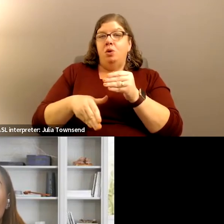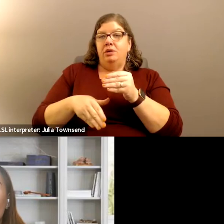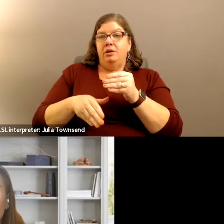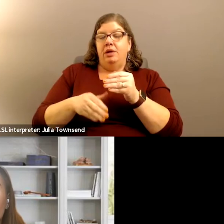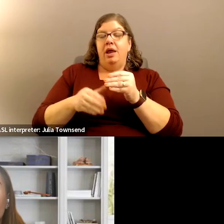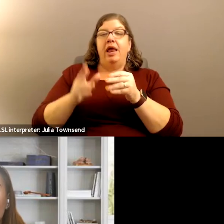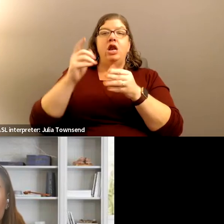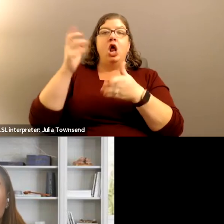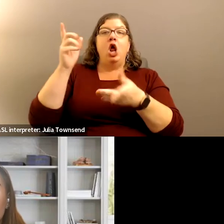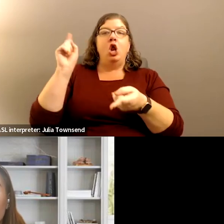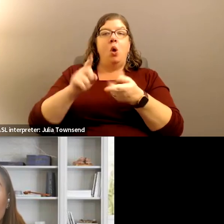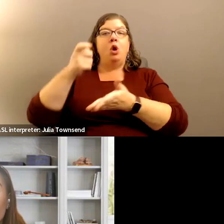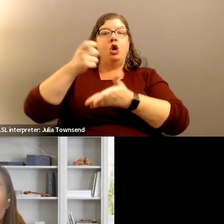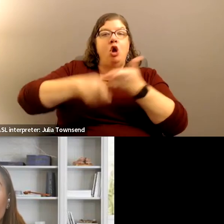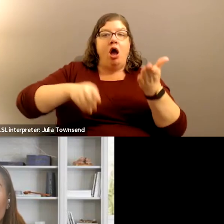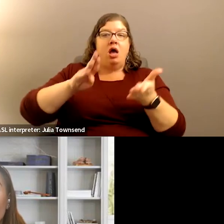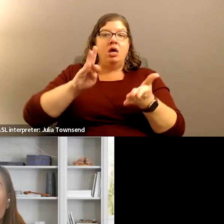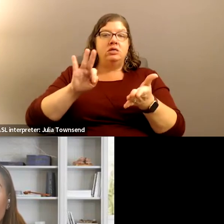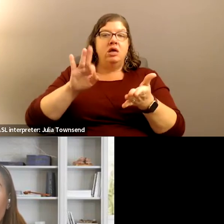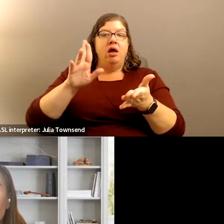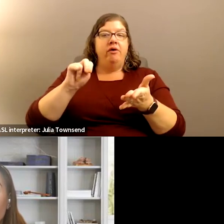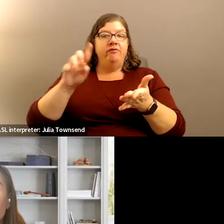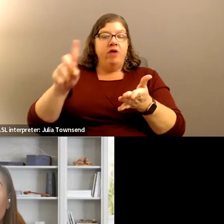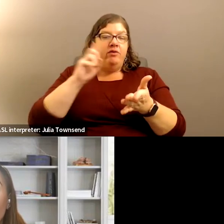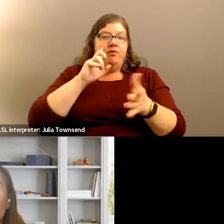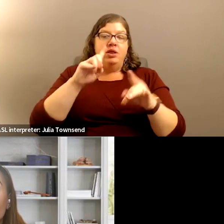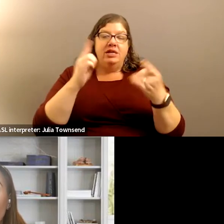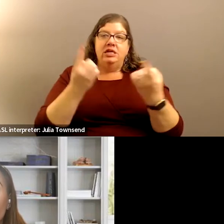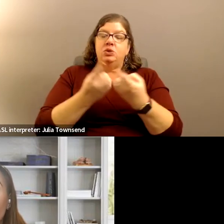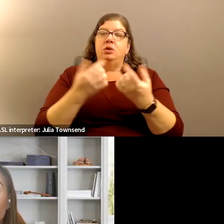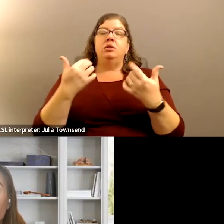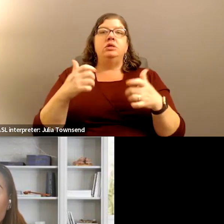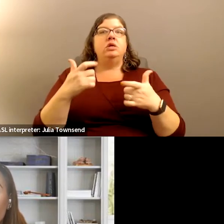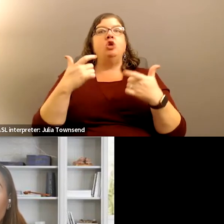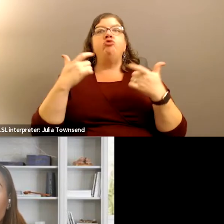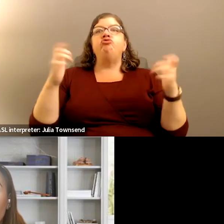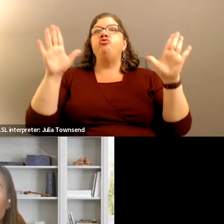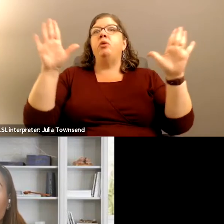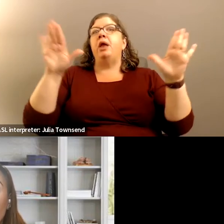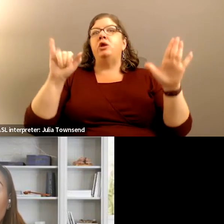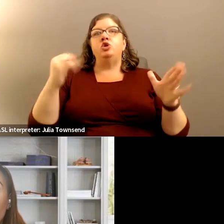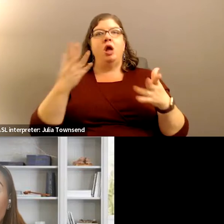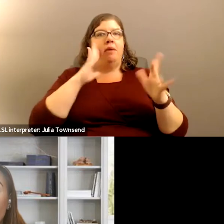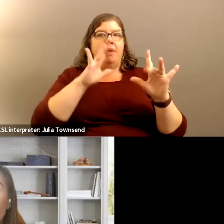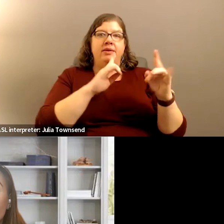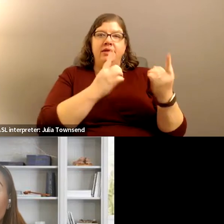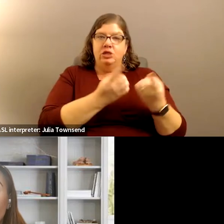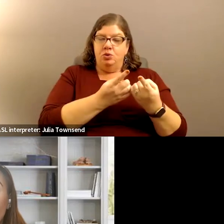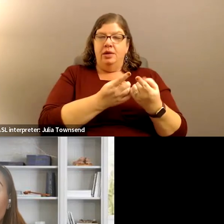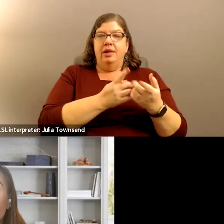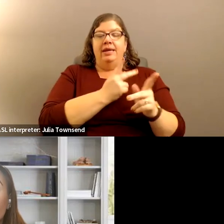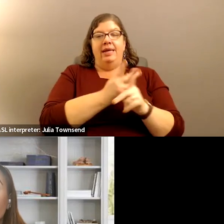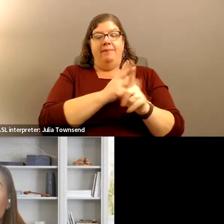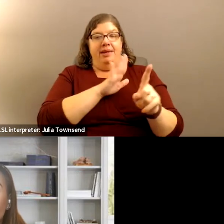lower cost of funds to the district. So, a tremendous job by the district in keeping its AA